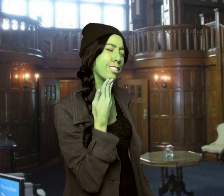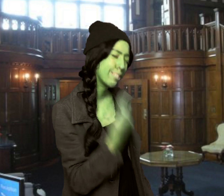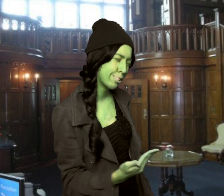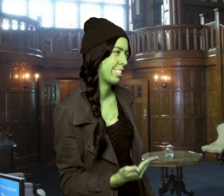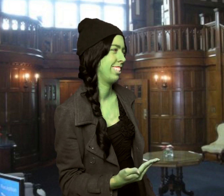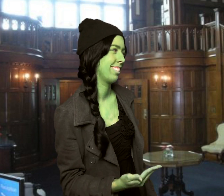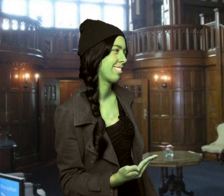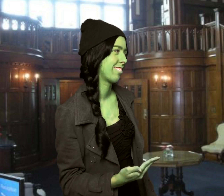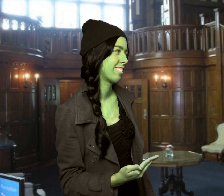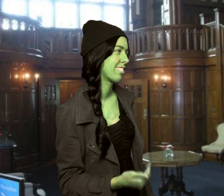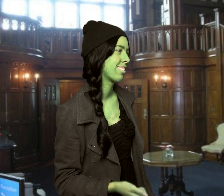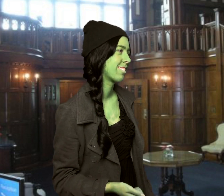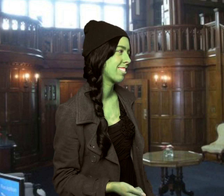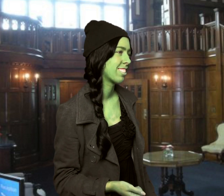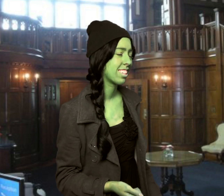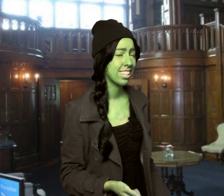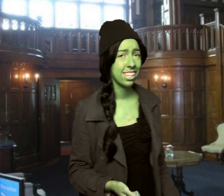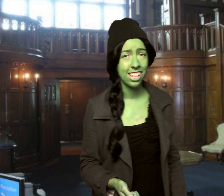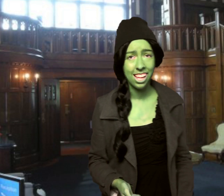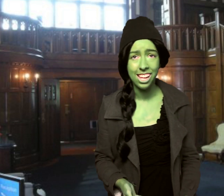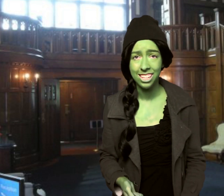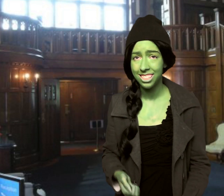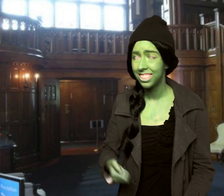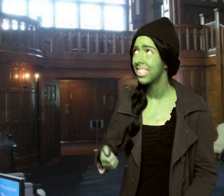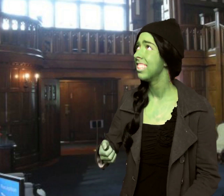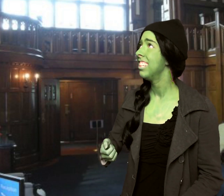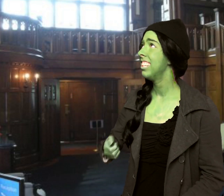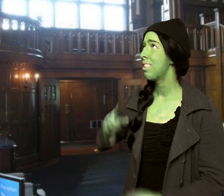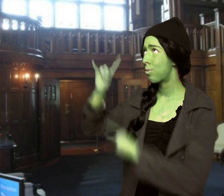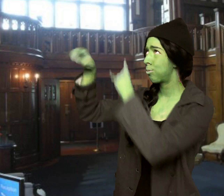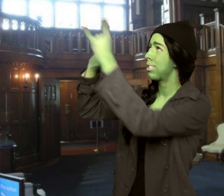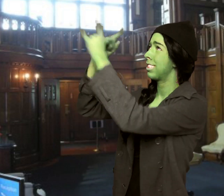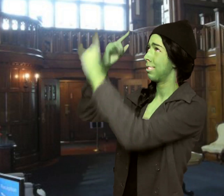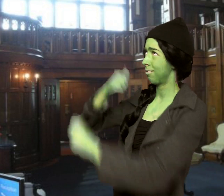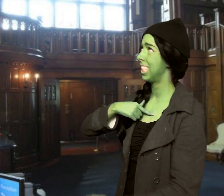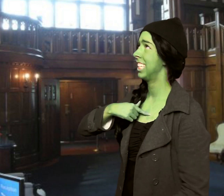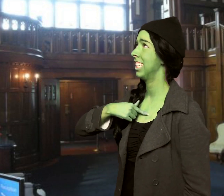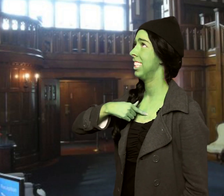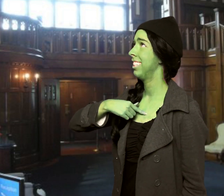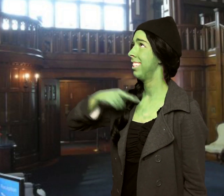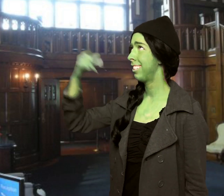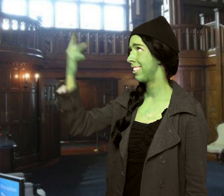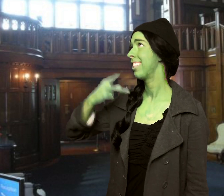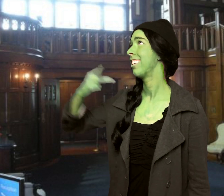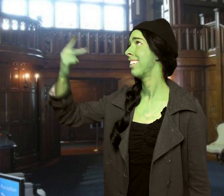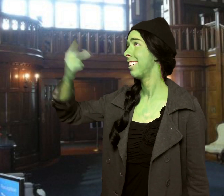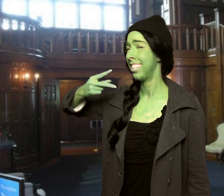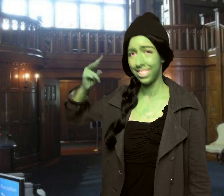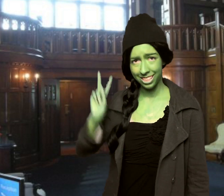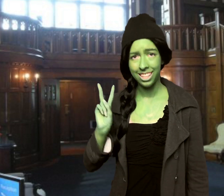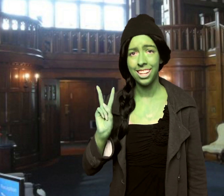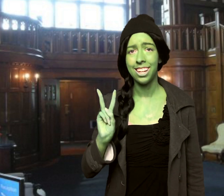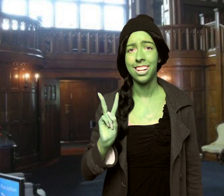whom I can rely And that's how we'll be in the wizard and I